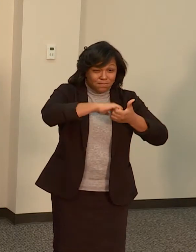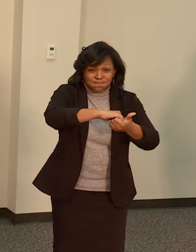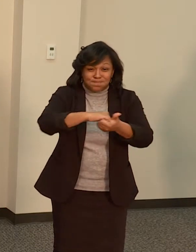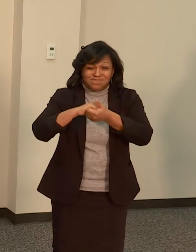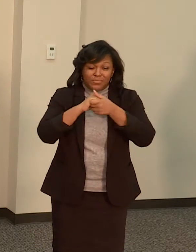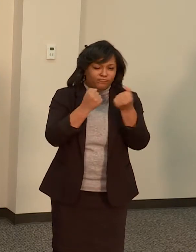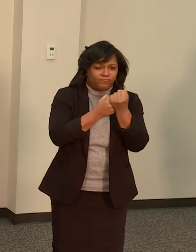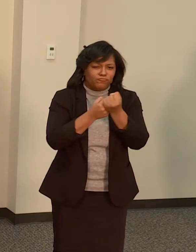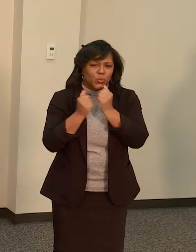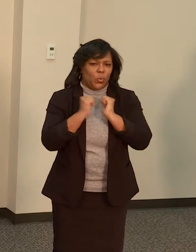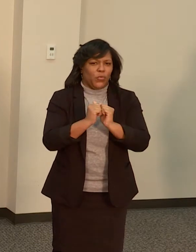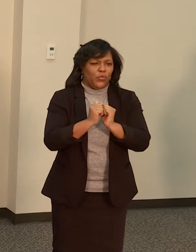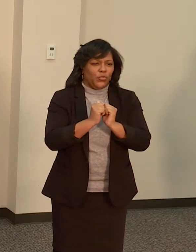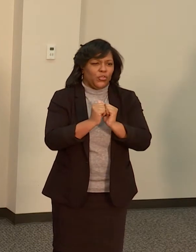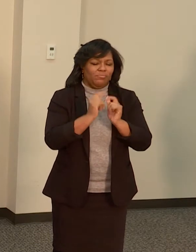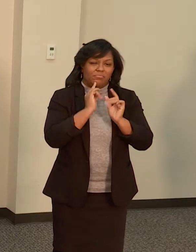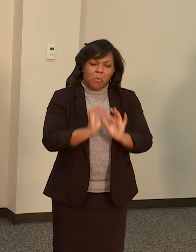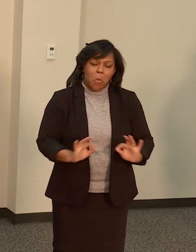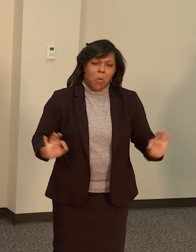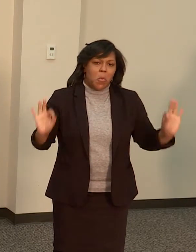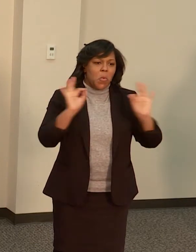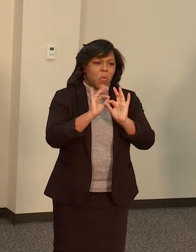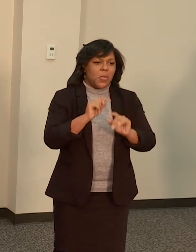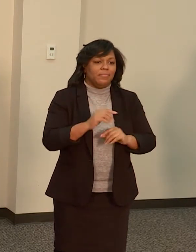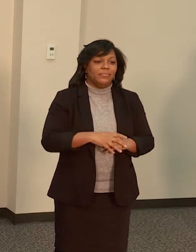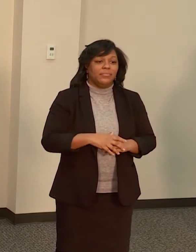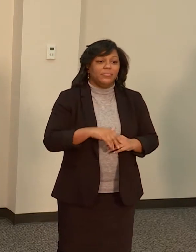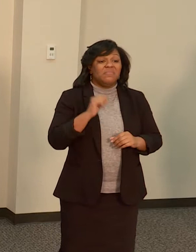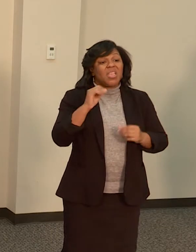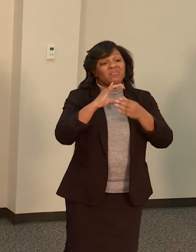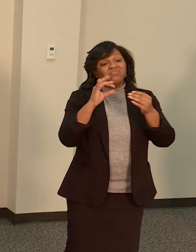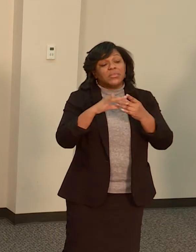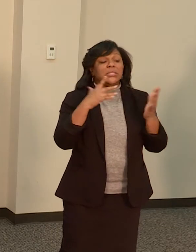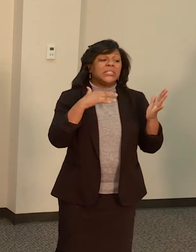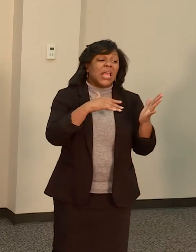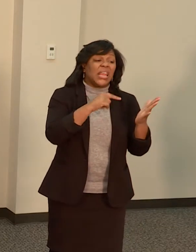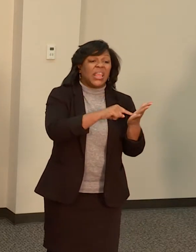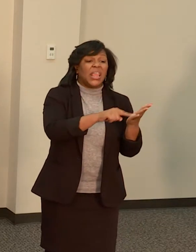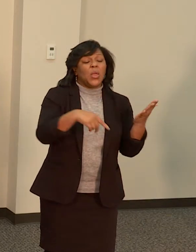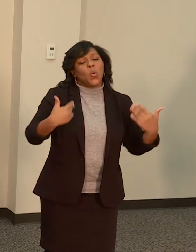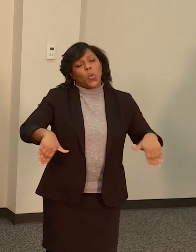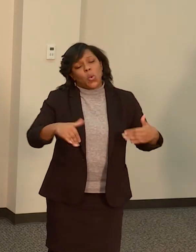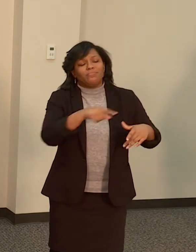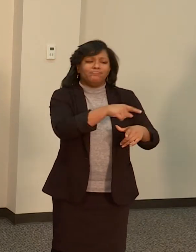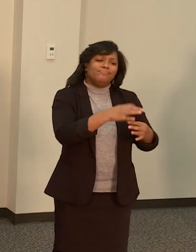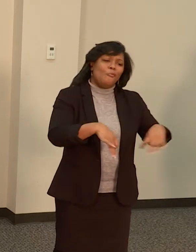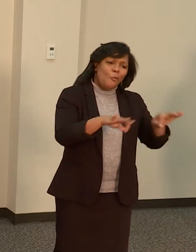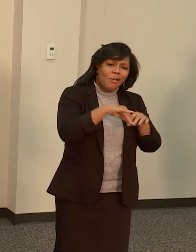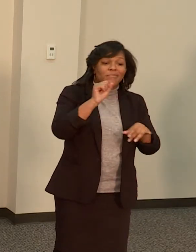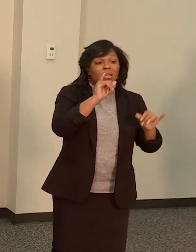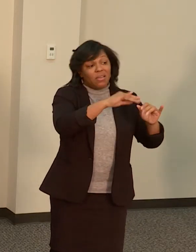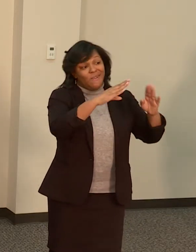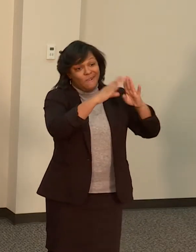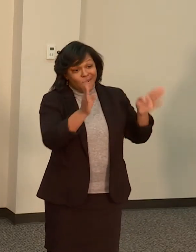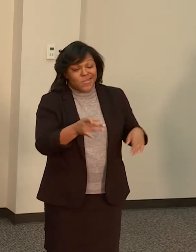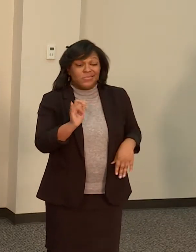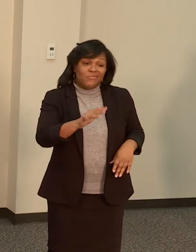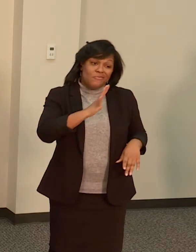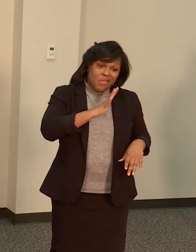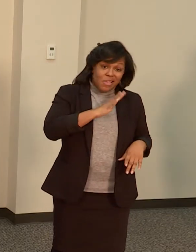We can all cite studies that show safe and stable housing is instrumental to increasing youth opportunities for educational success.